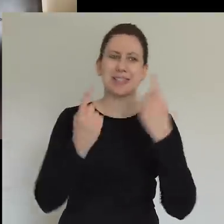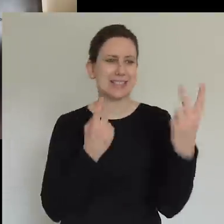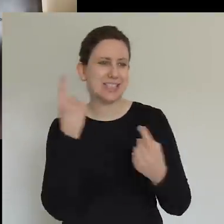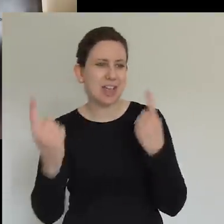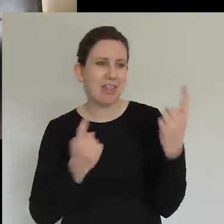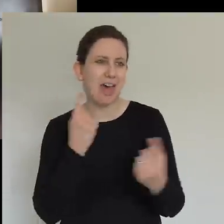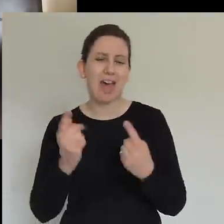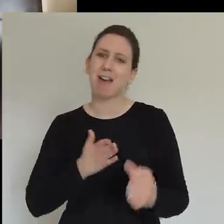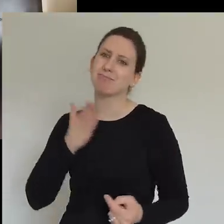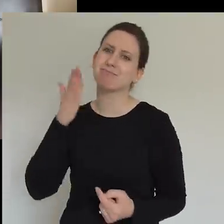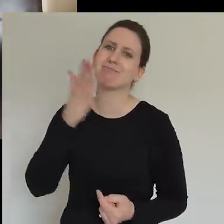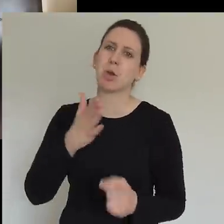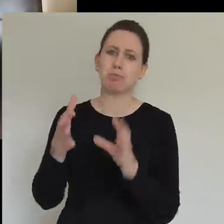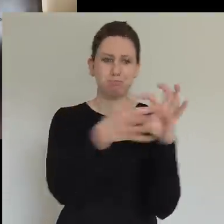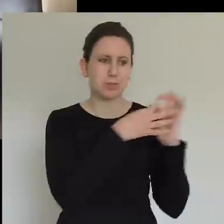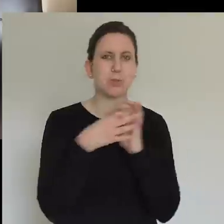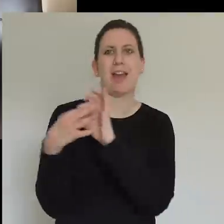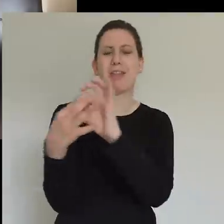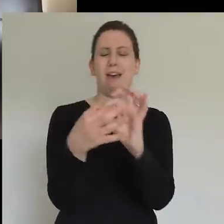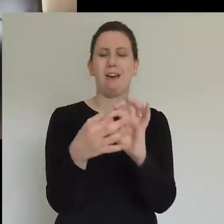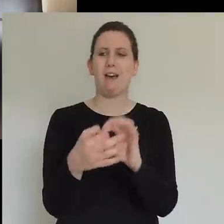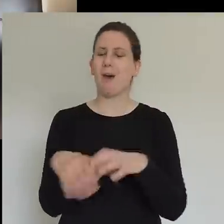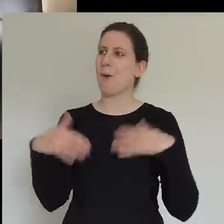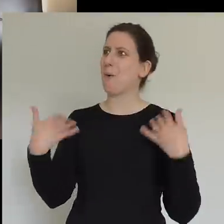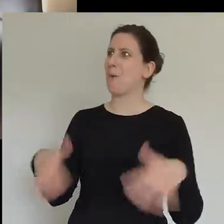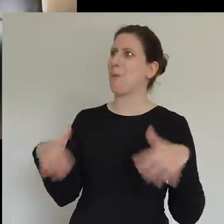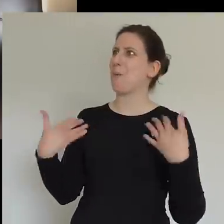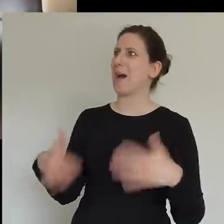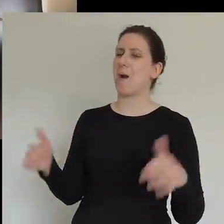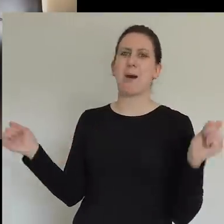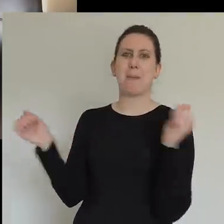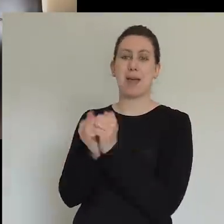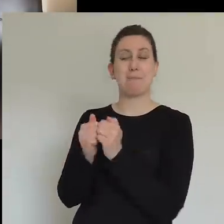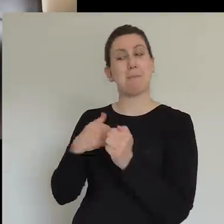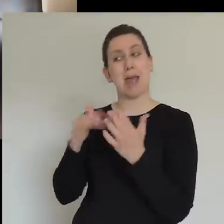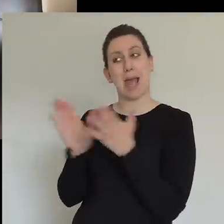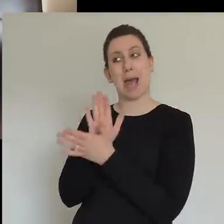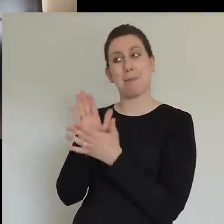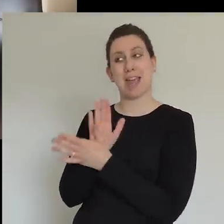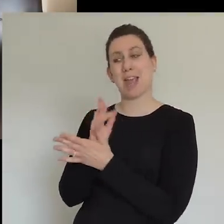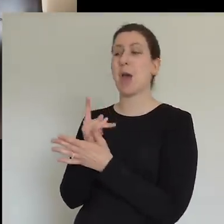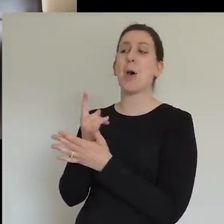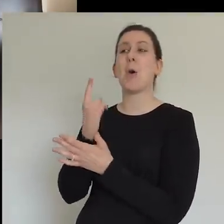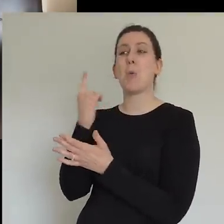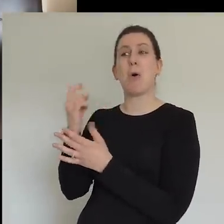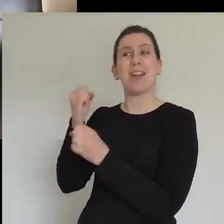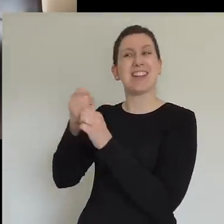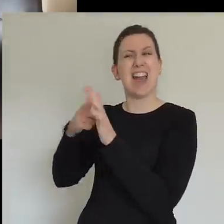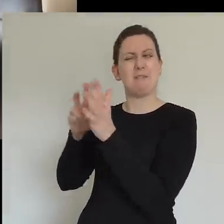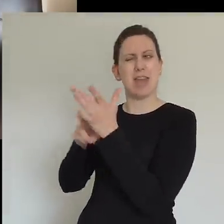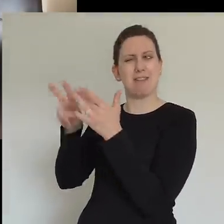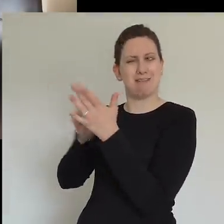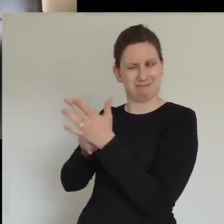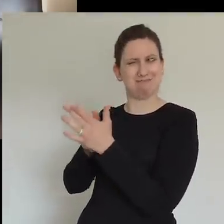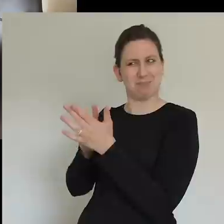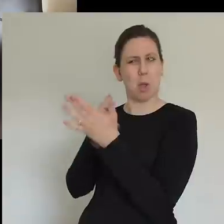Wow. Amen. I'm glad there's only one of you again. Thank you. But as we draw to a close, just